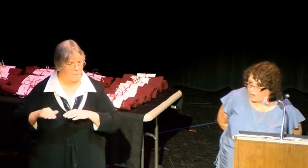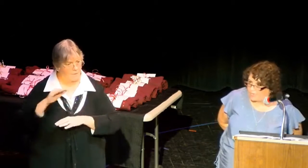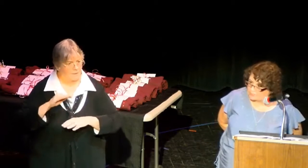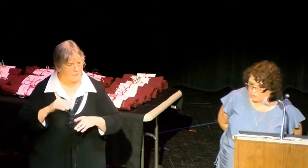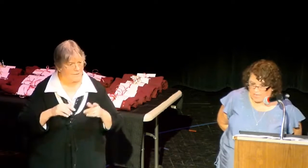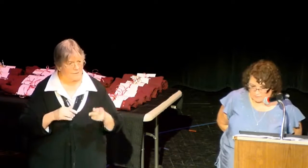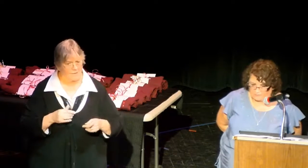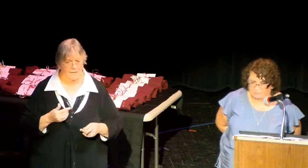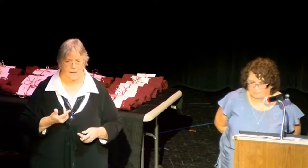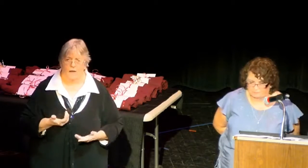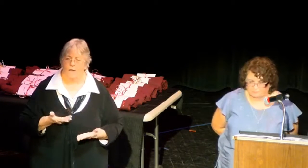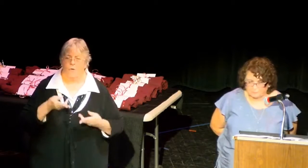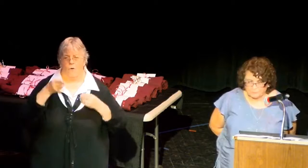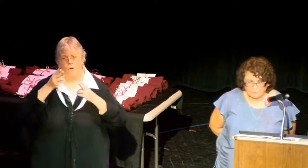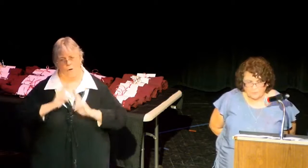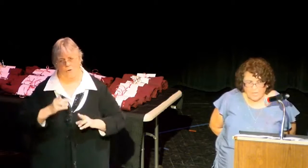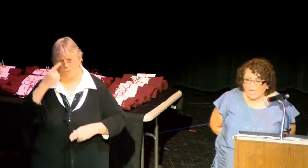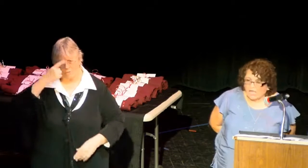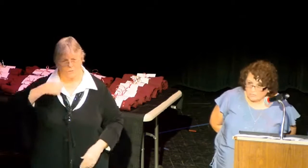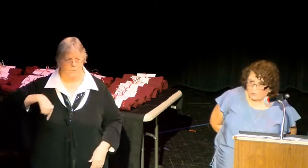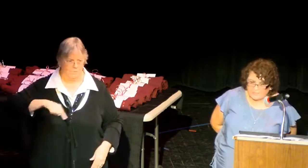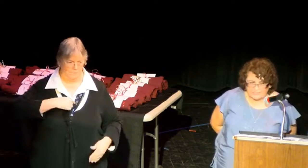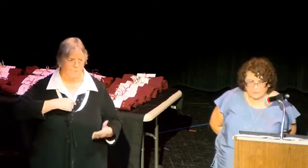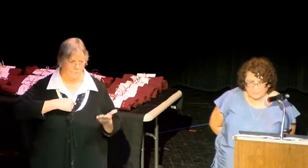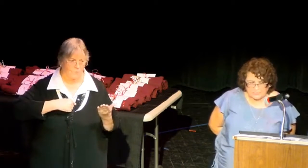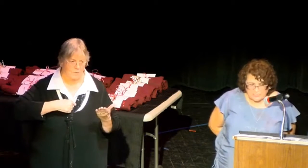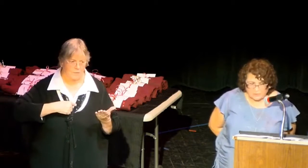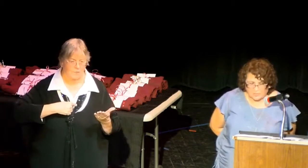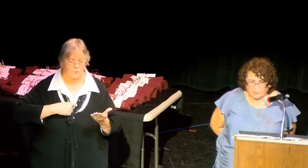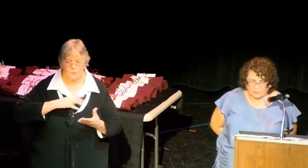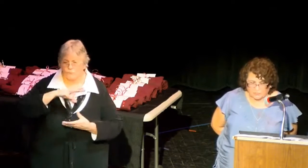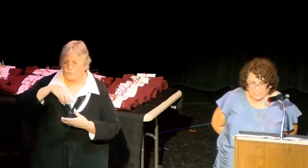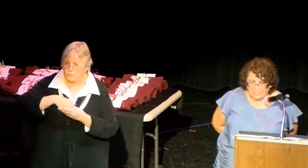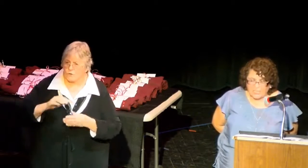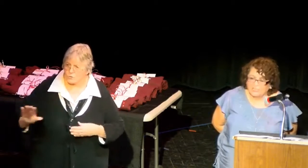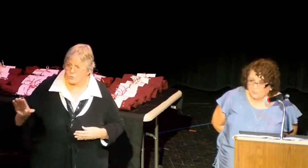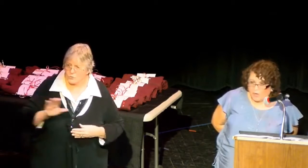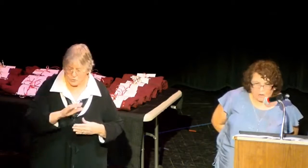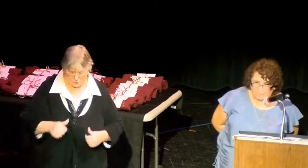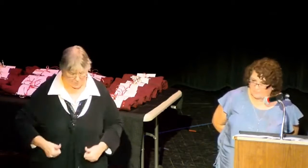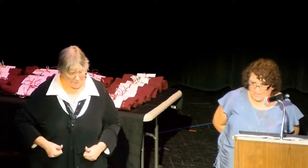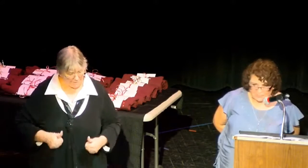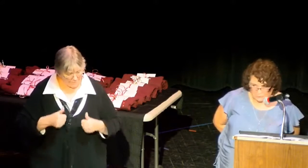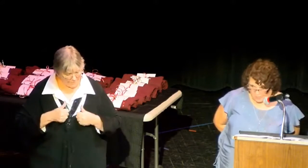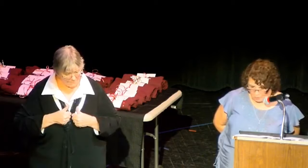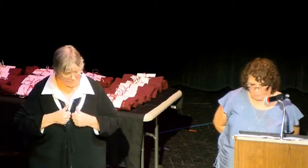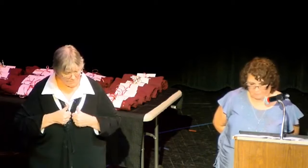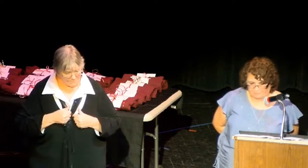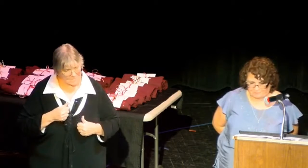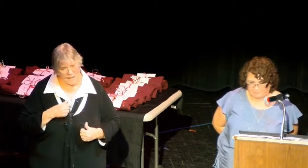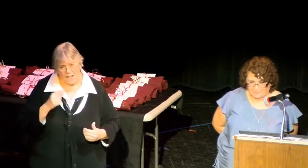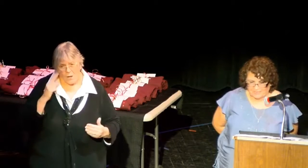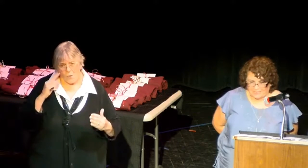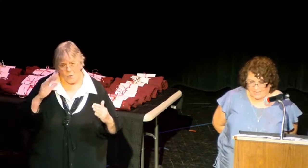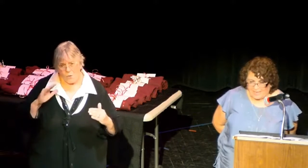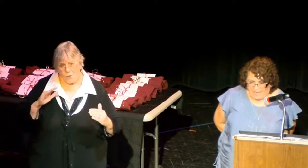small part in your life. I hope that as you continue on your journey, you will always find your way home.